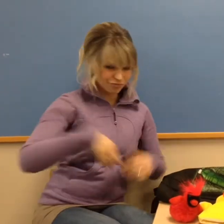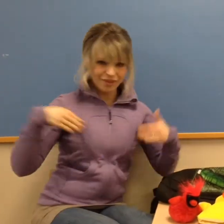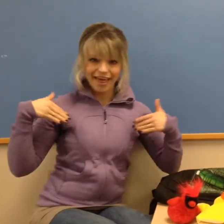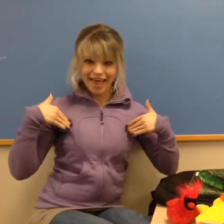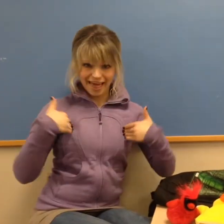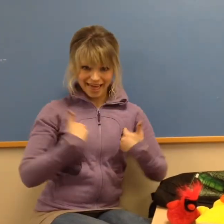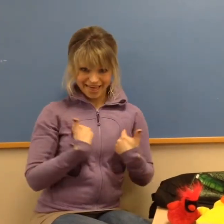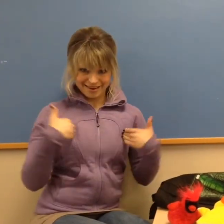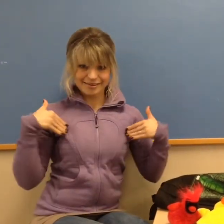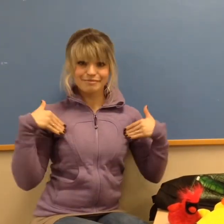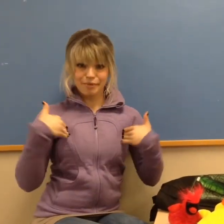Animals.